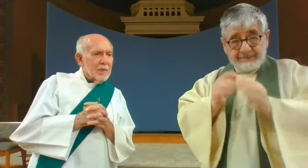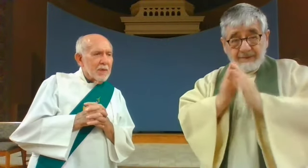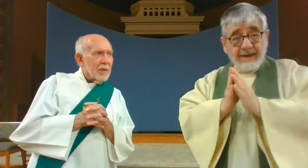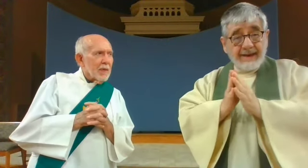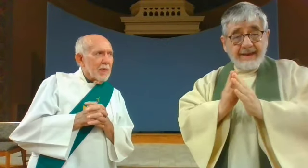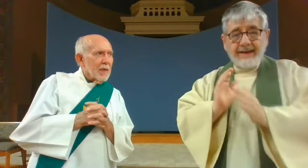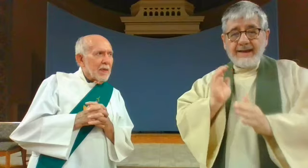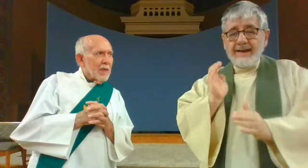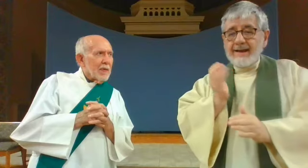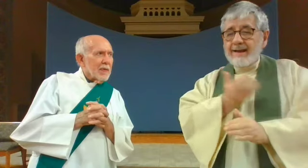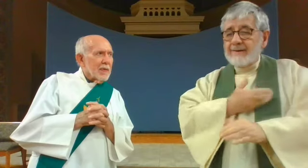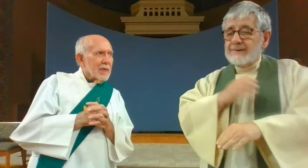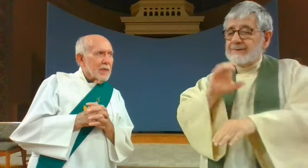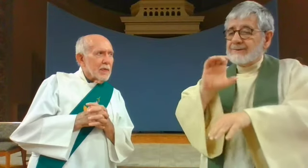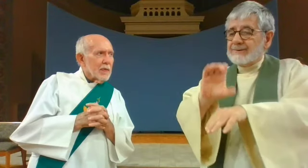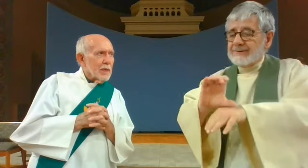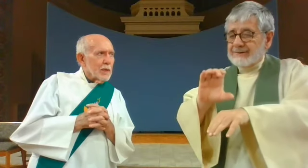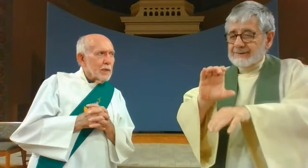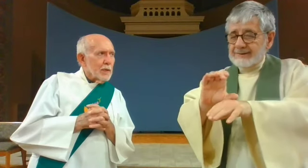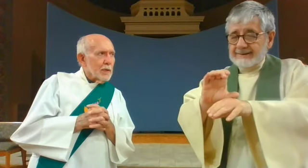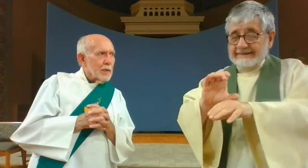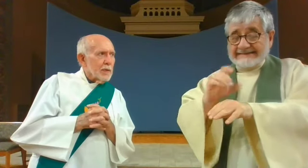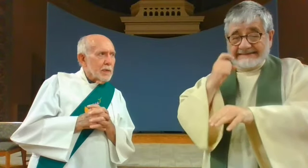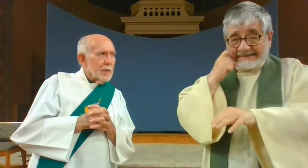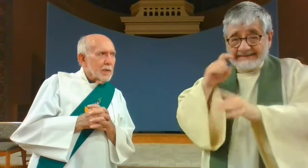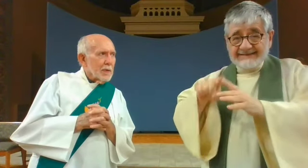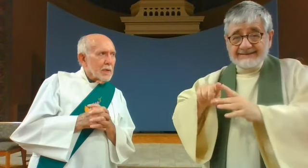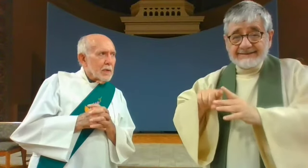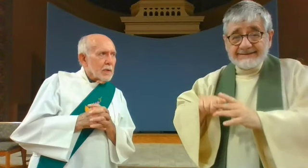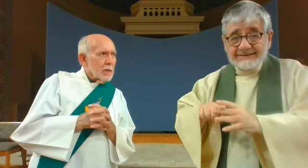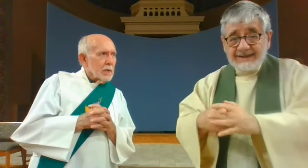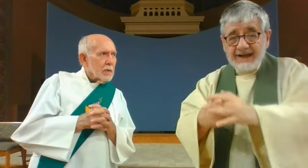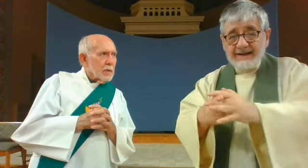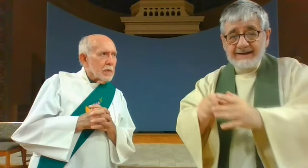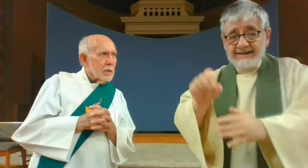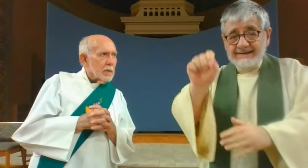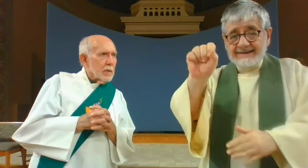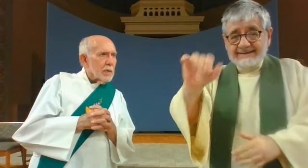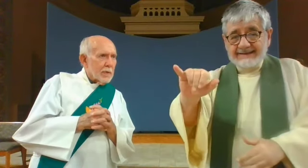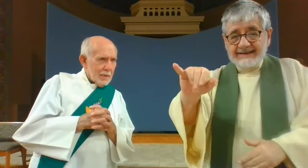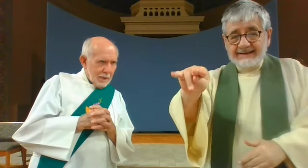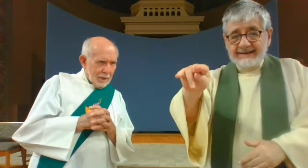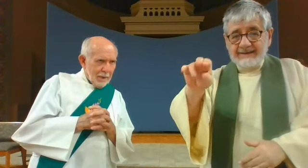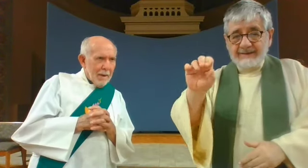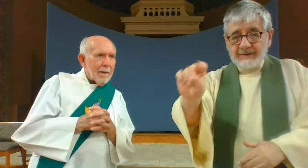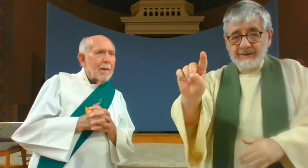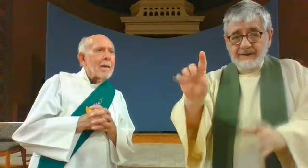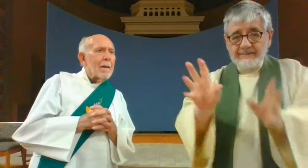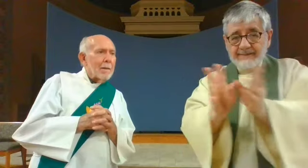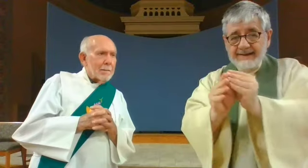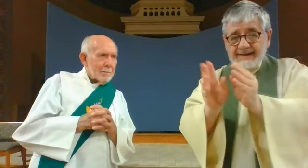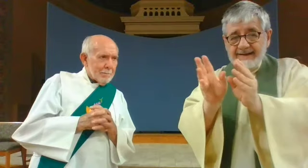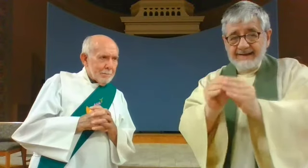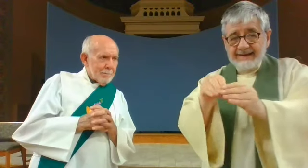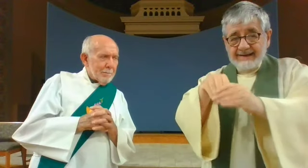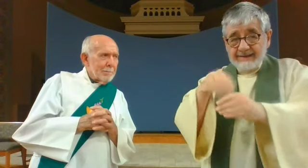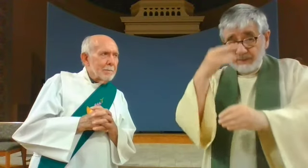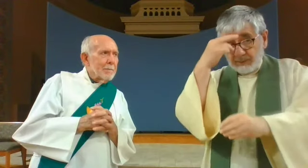we pray for our church which recently started to have special meetings